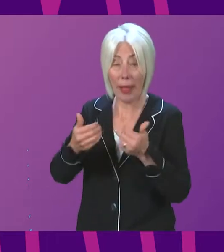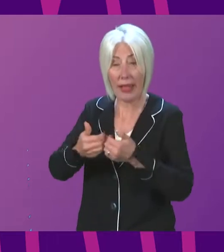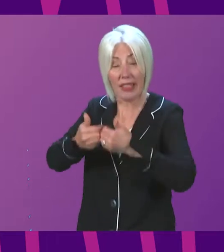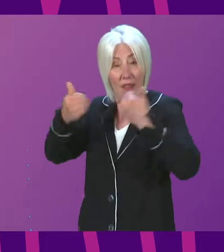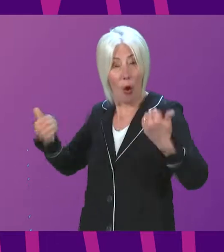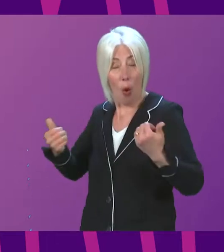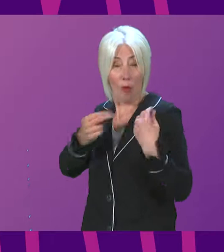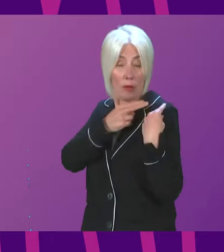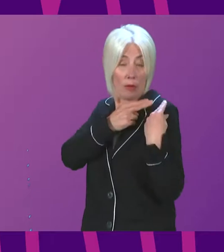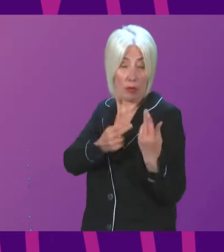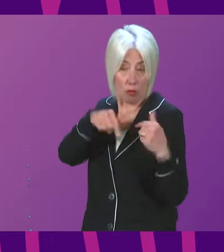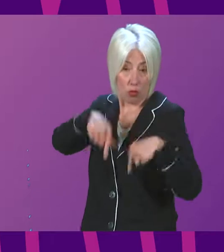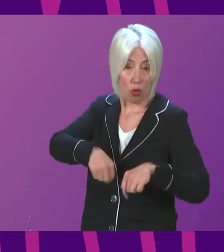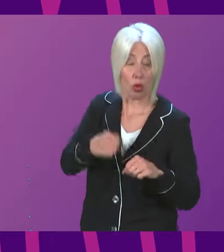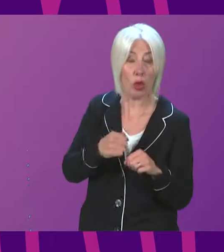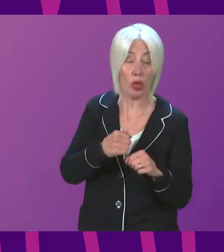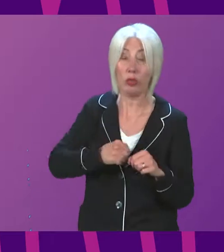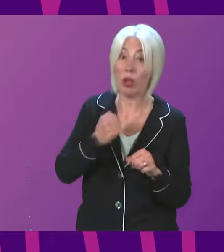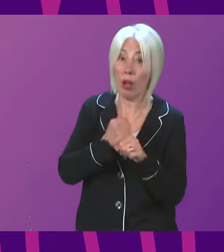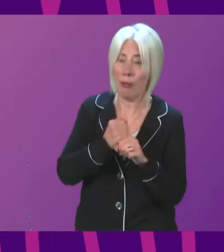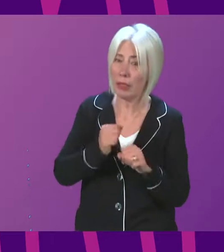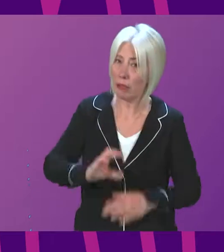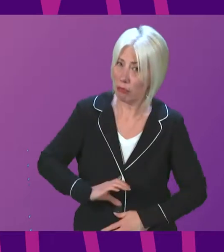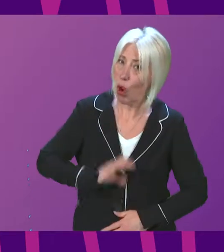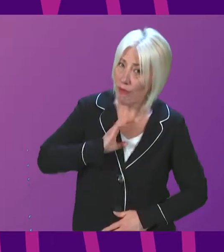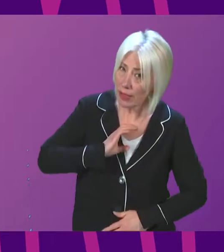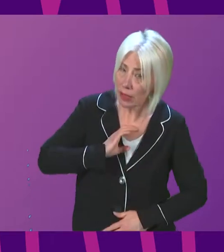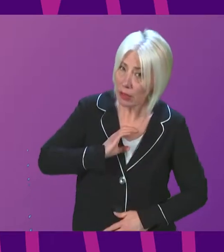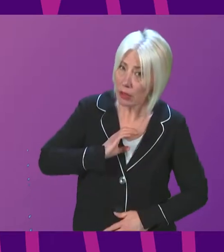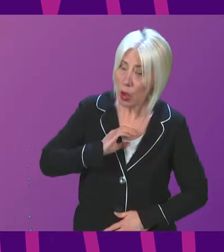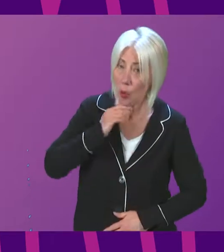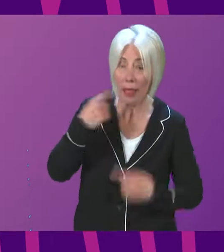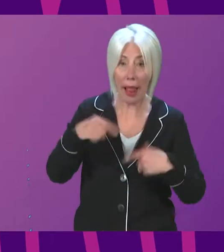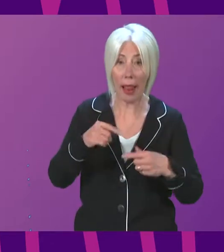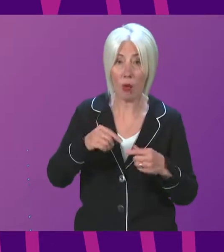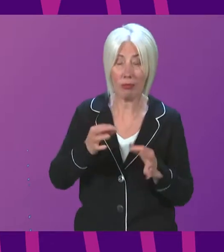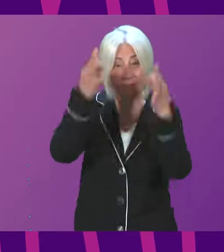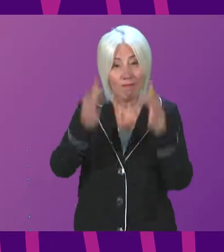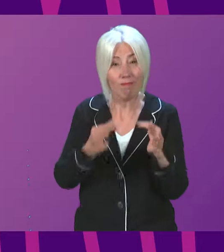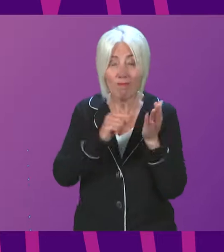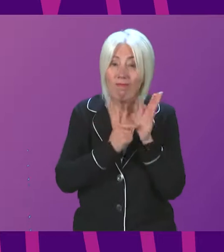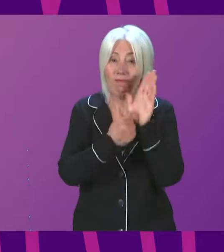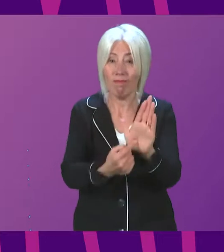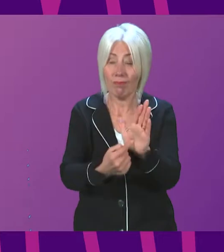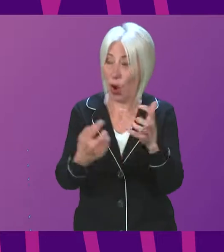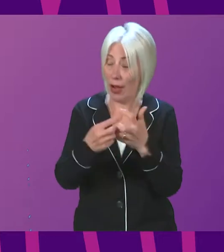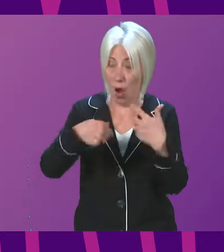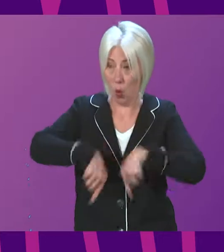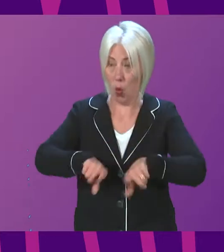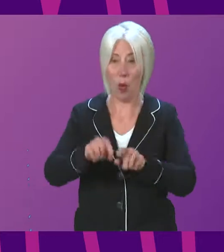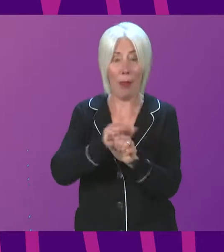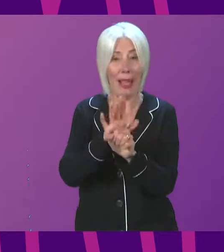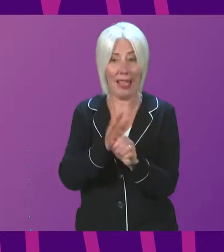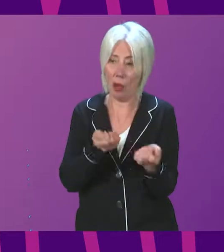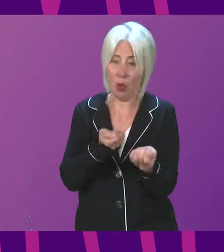in relation to Scotland. Are the Scottish Government confident that this will allow for an accurate representation of the handling of the pandemic in Scotland,